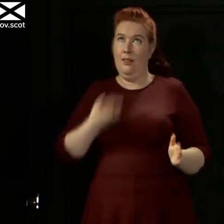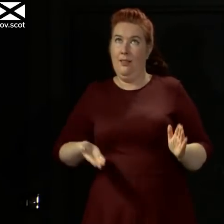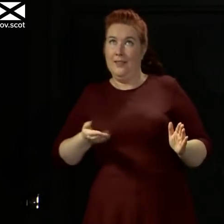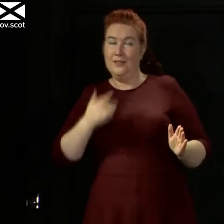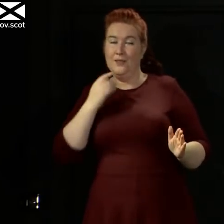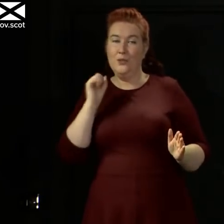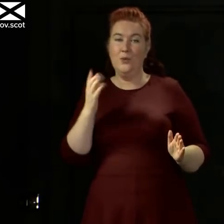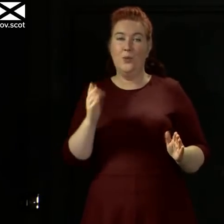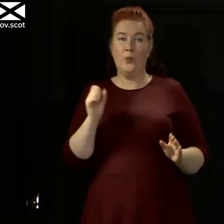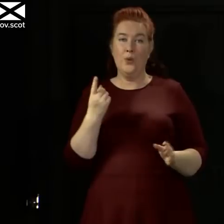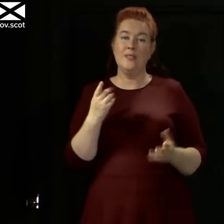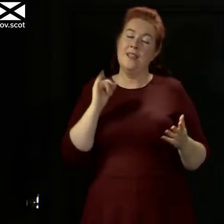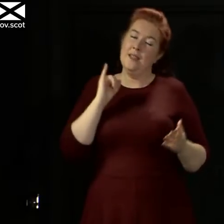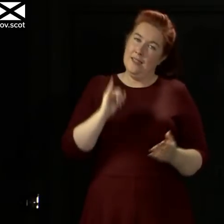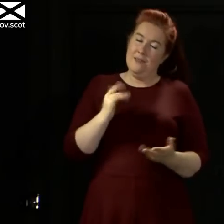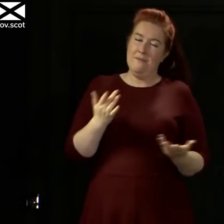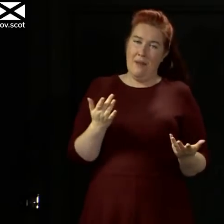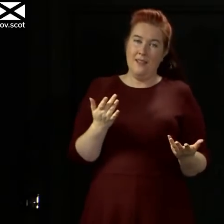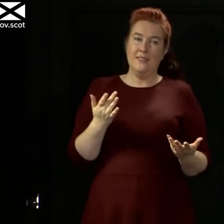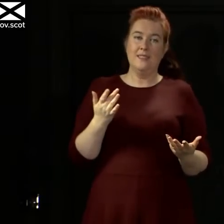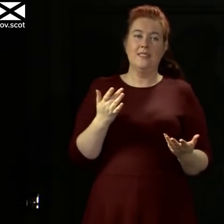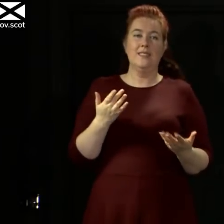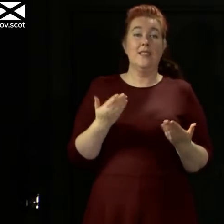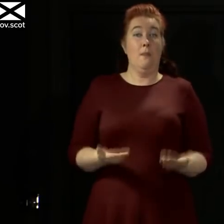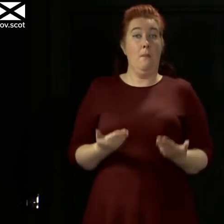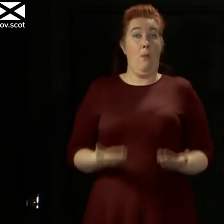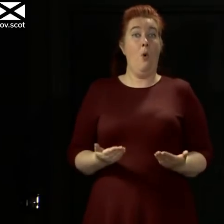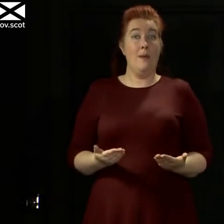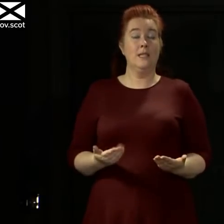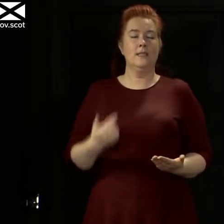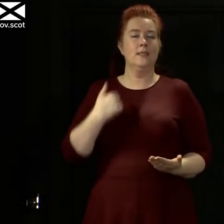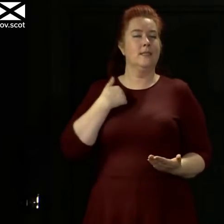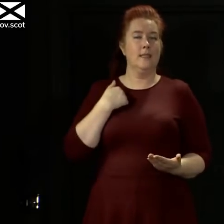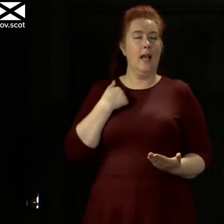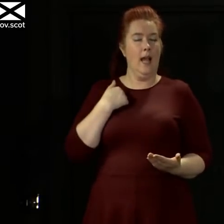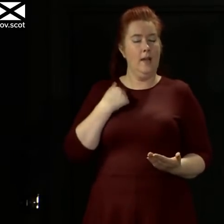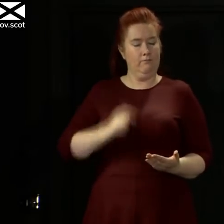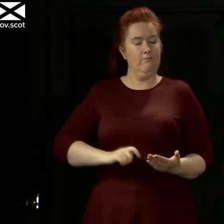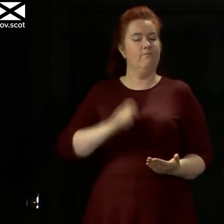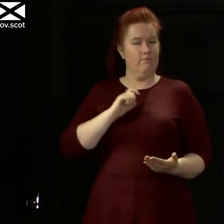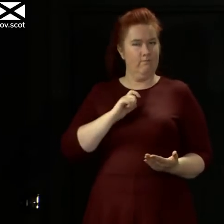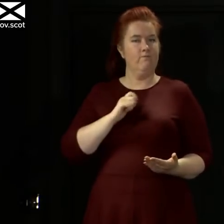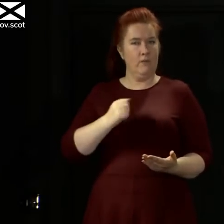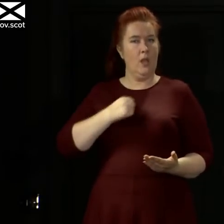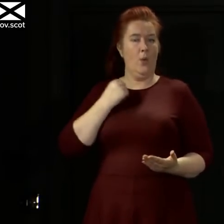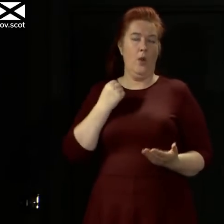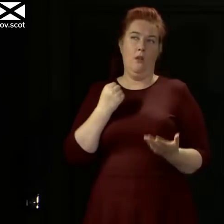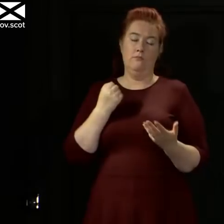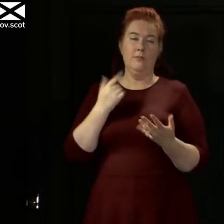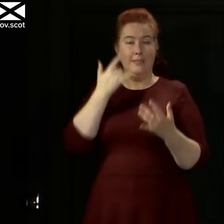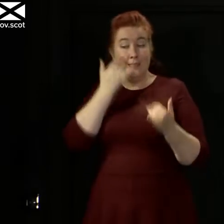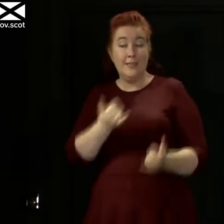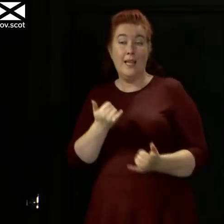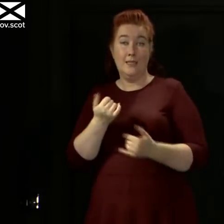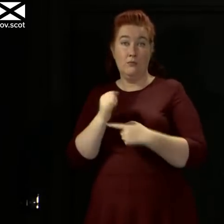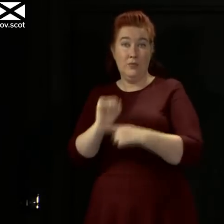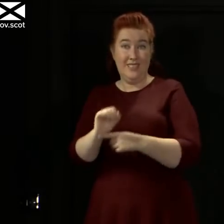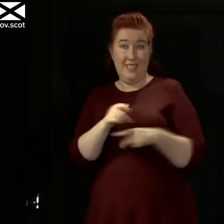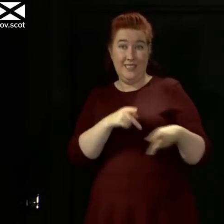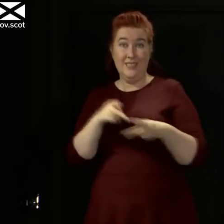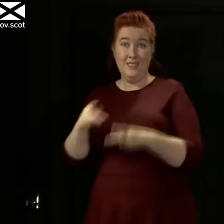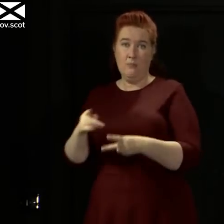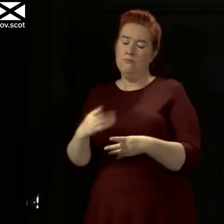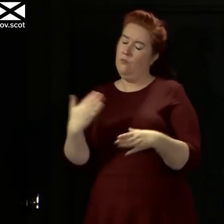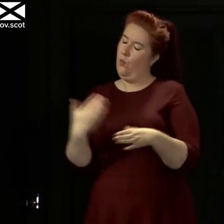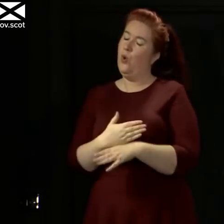But at the moment, I have growing confidence that our Test and Protect system is working effectively the way we would want it